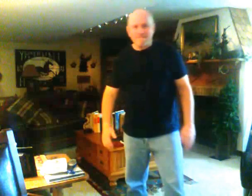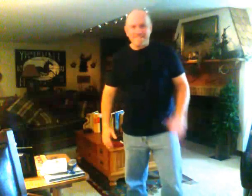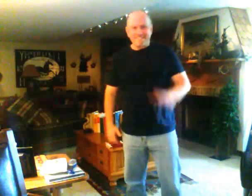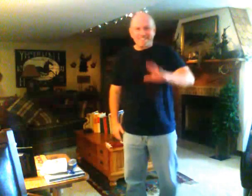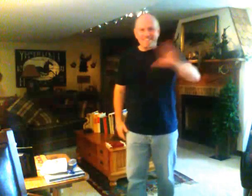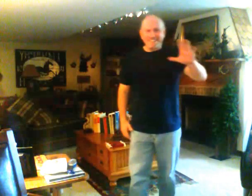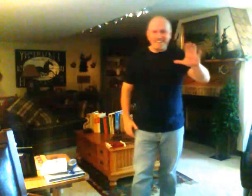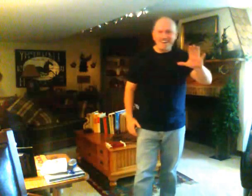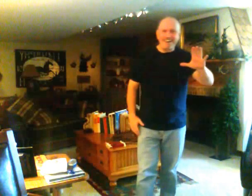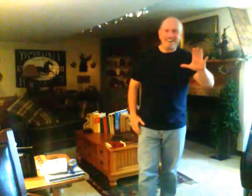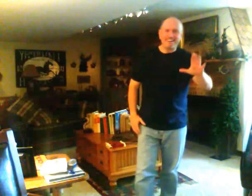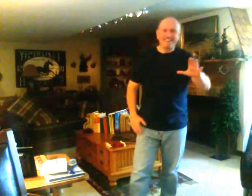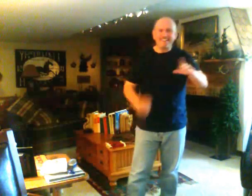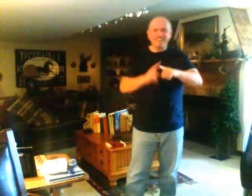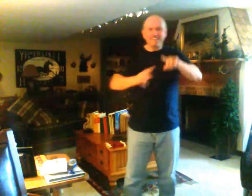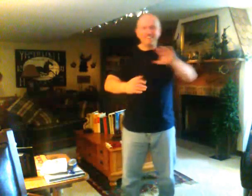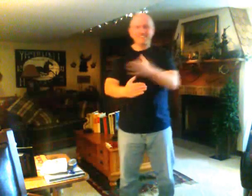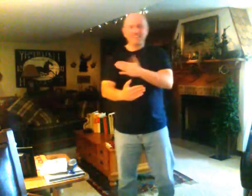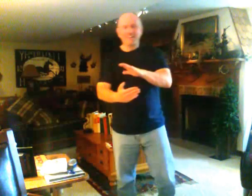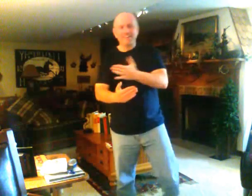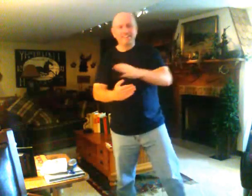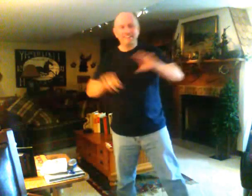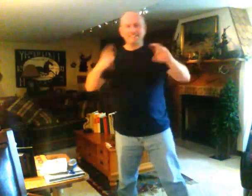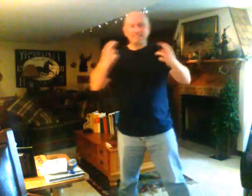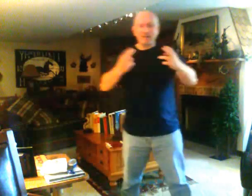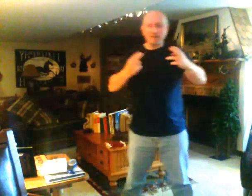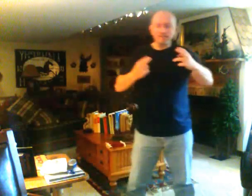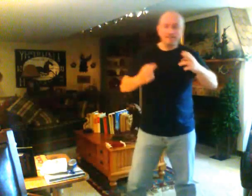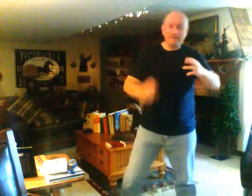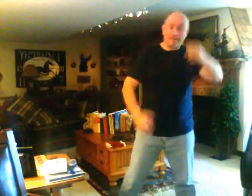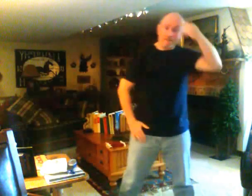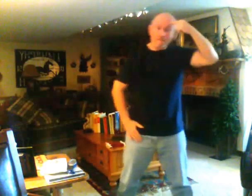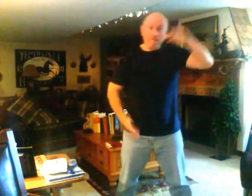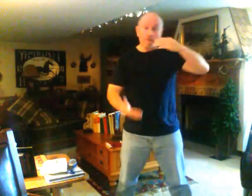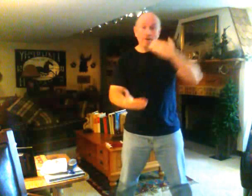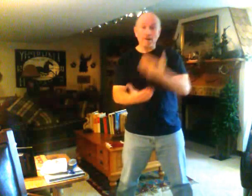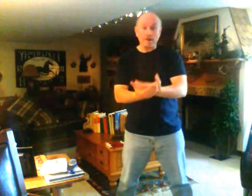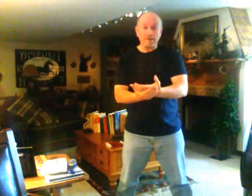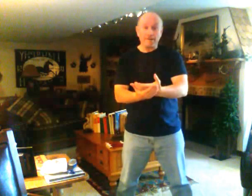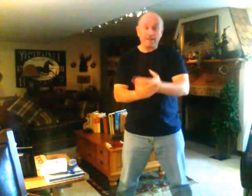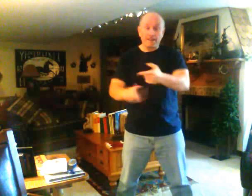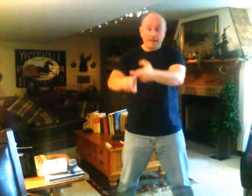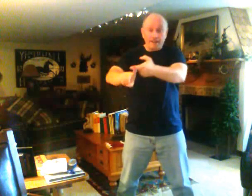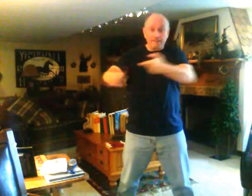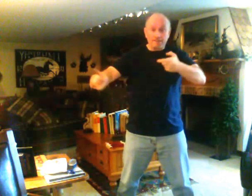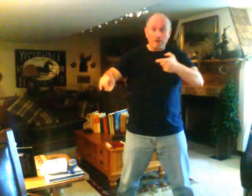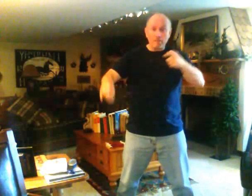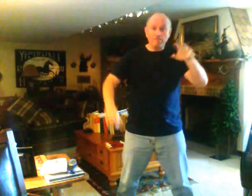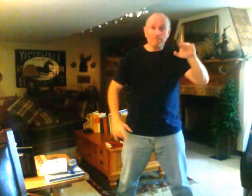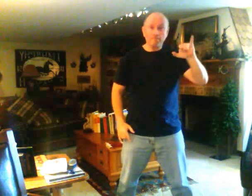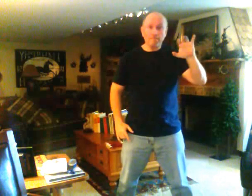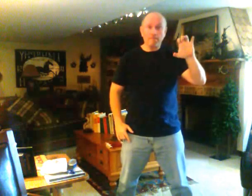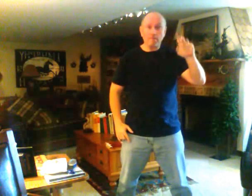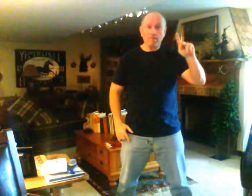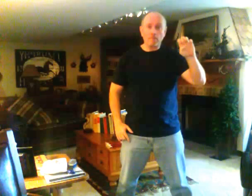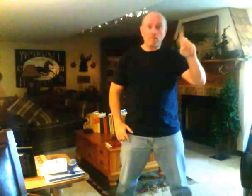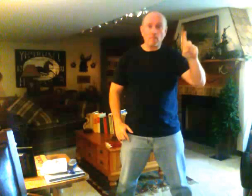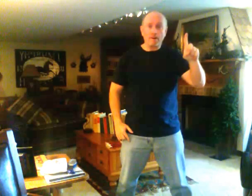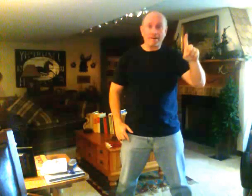Hi. This song is called For Good, and it's from Wicked.